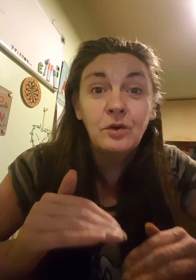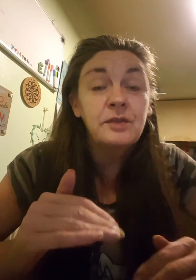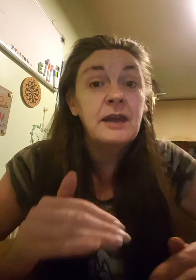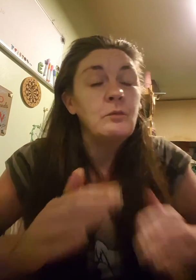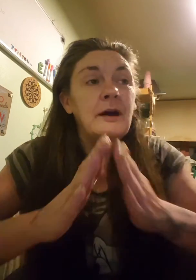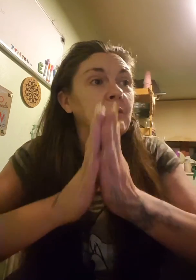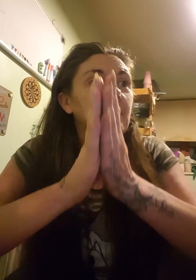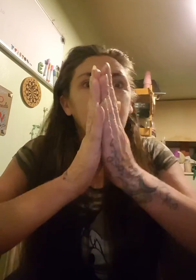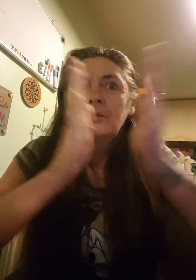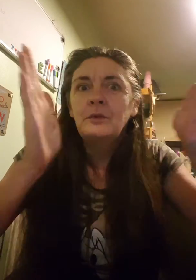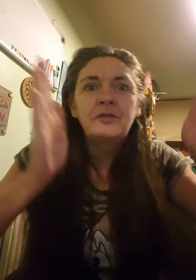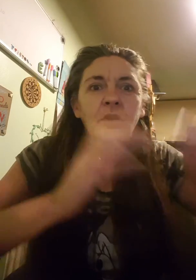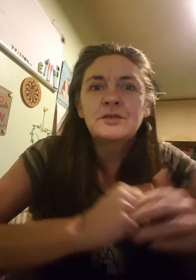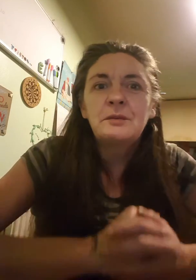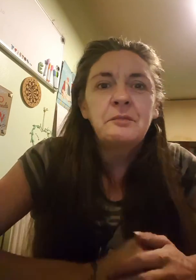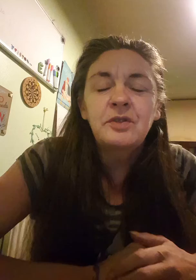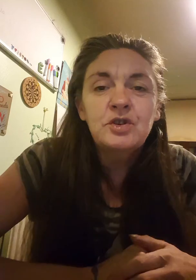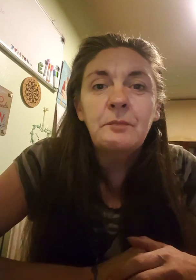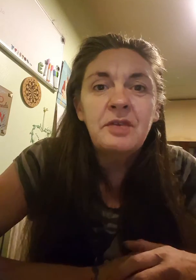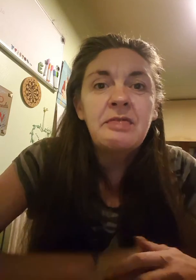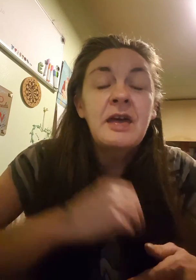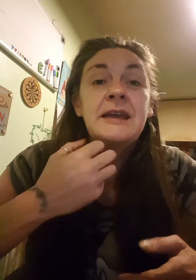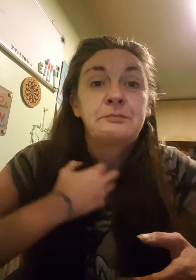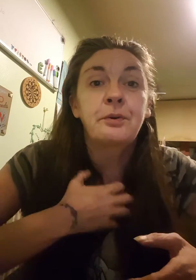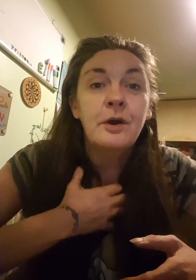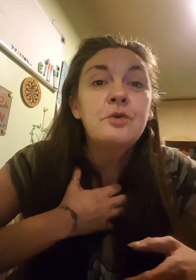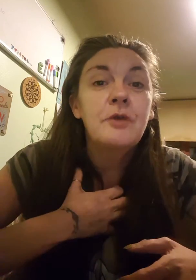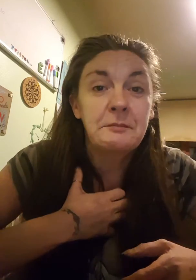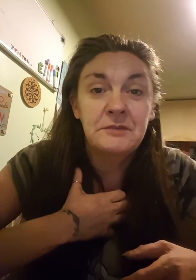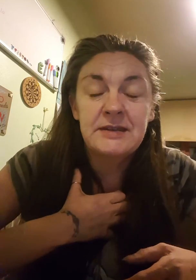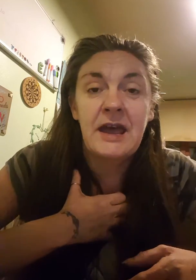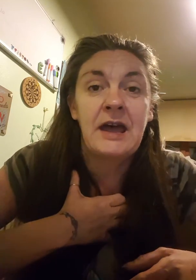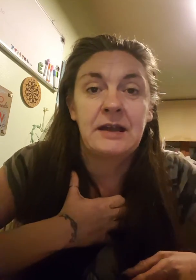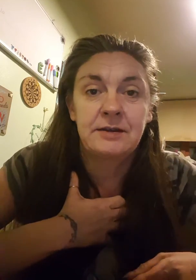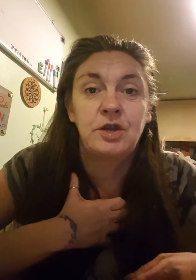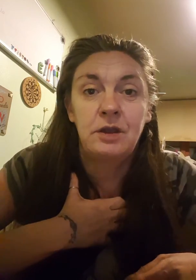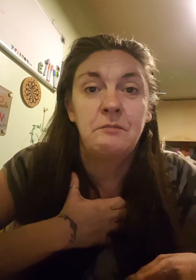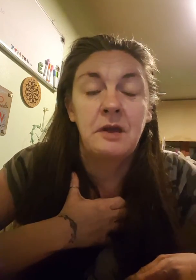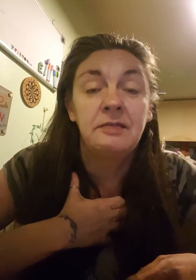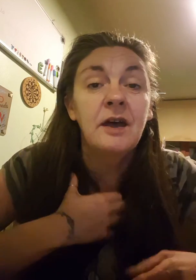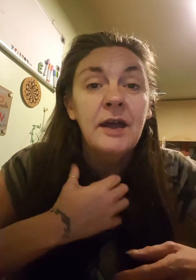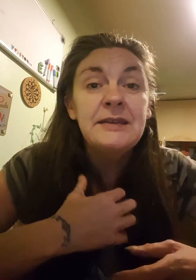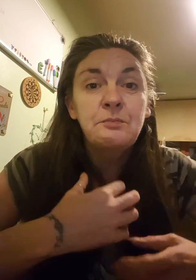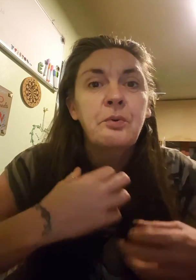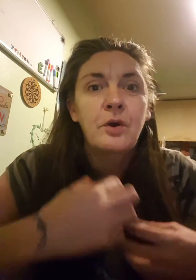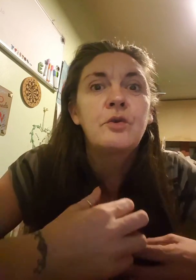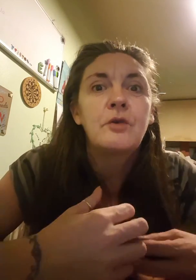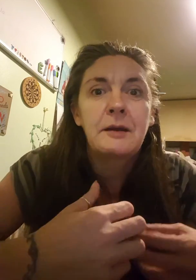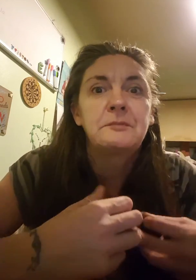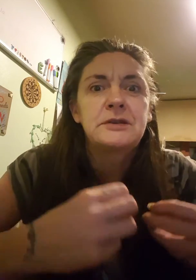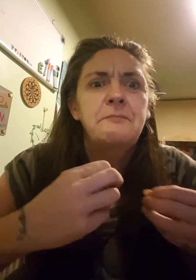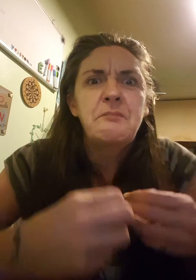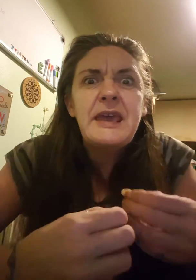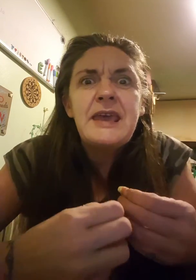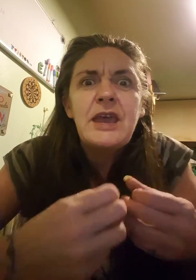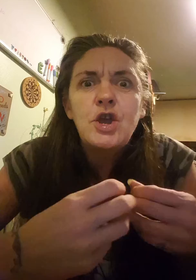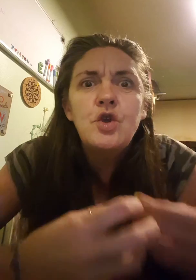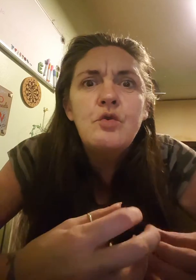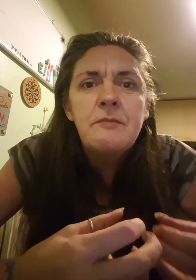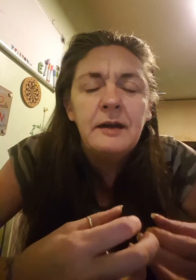good thing. If well, we've got something that is programmed to act human, that is programmed to be human,